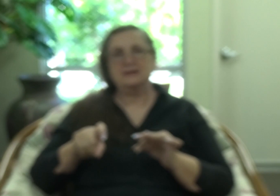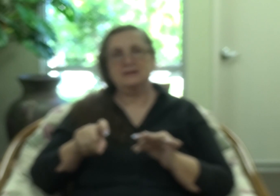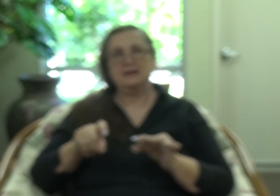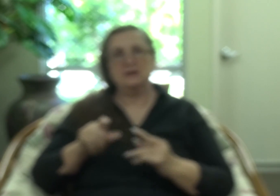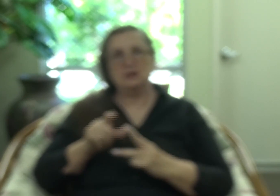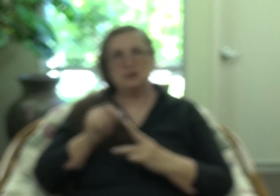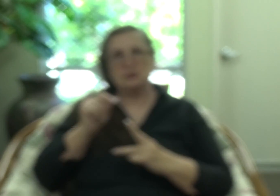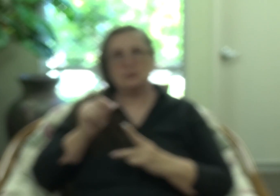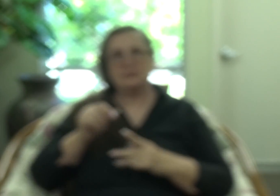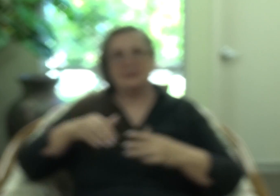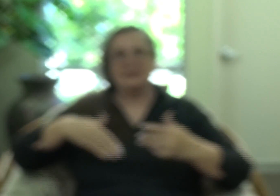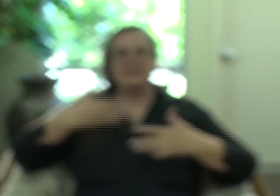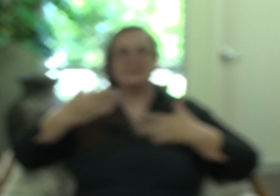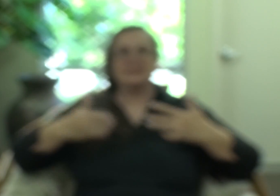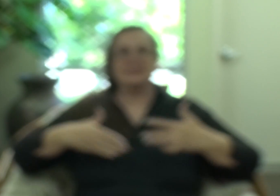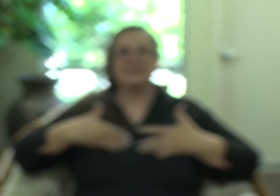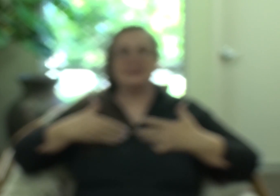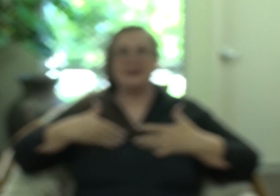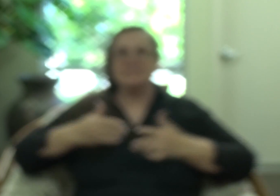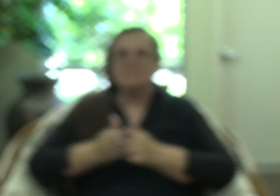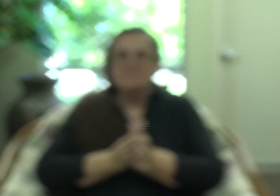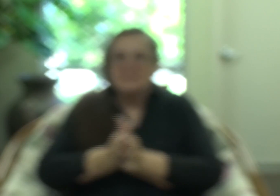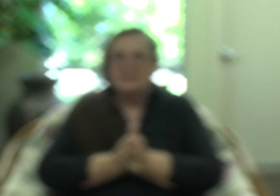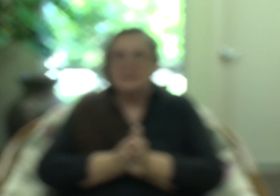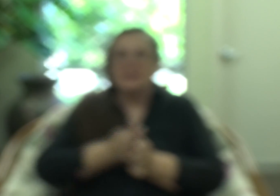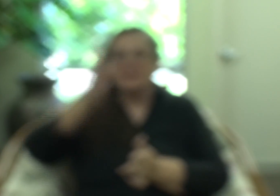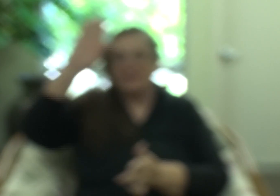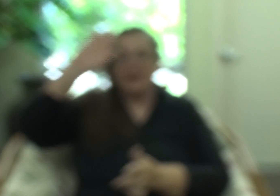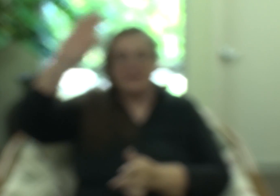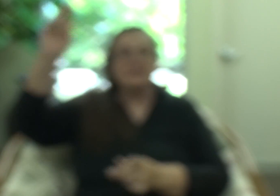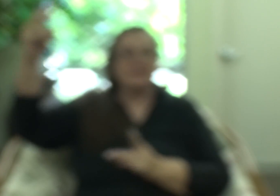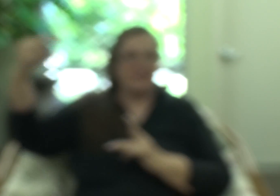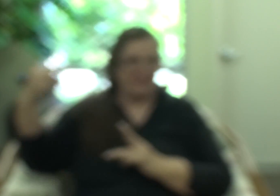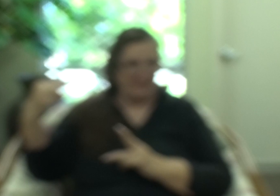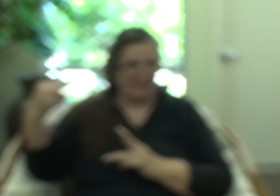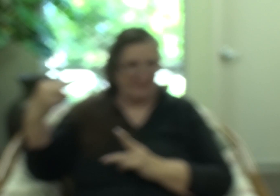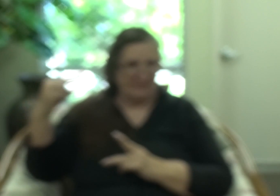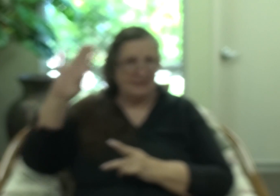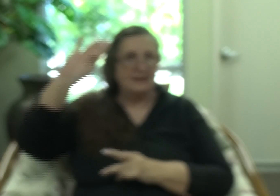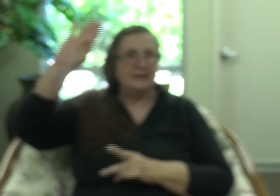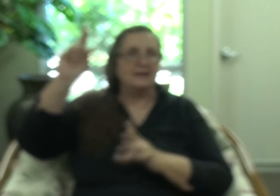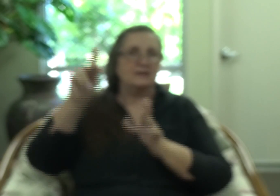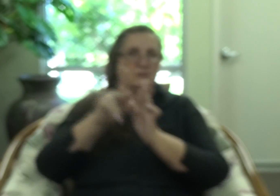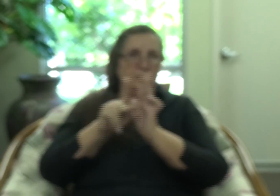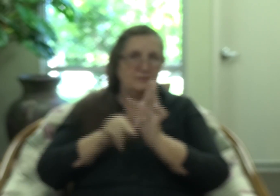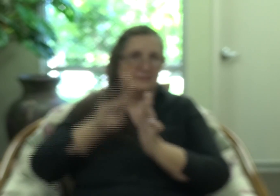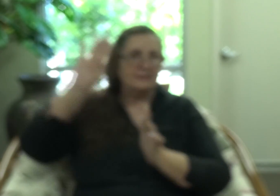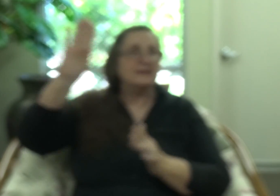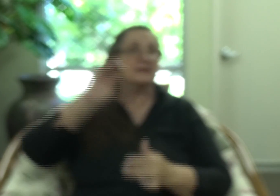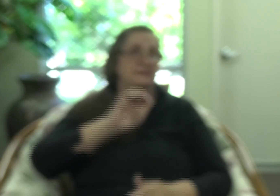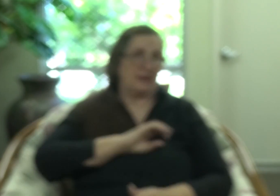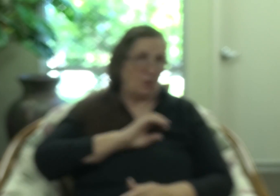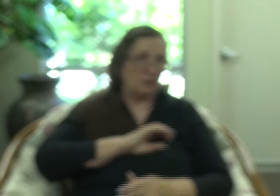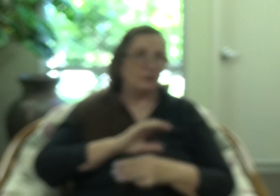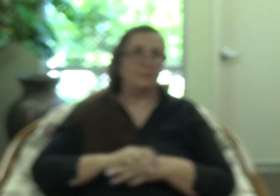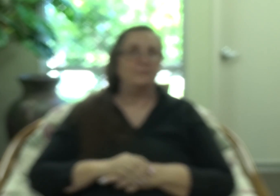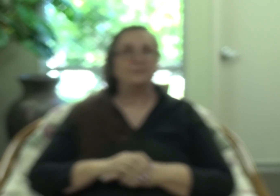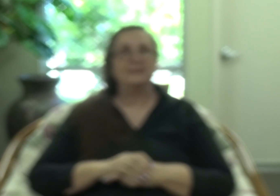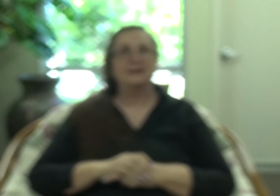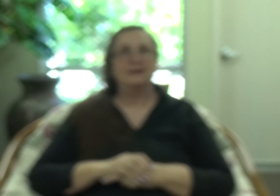to delight and diligently consider God's precepts, his principles and character. So, despite how we